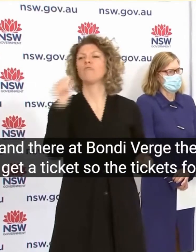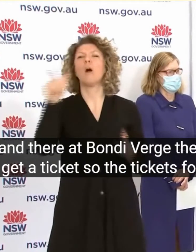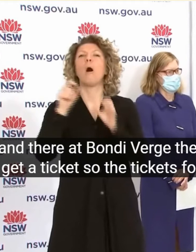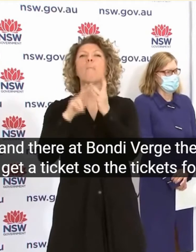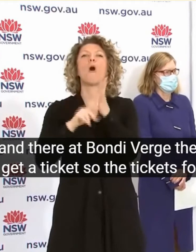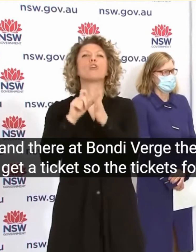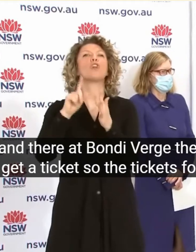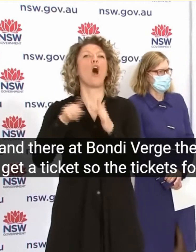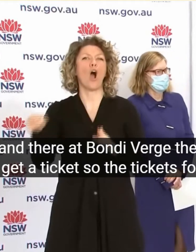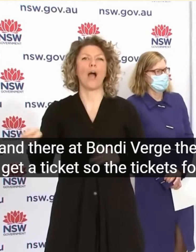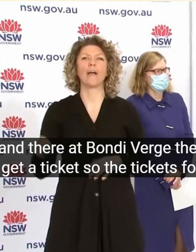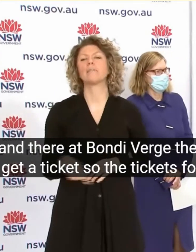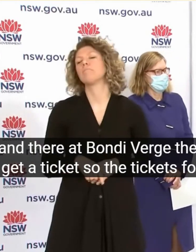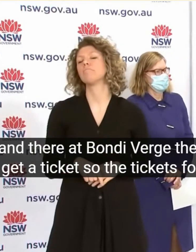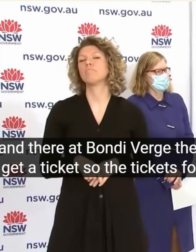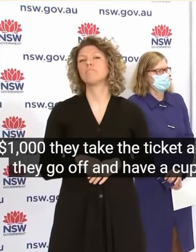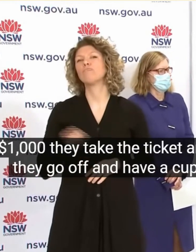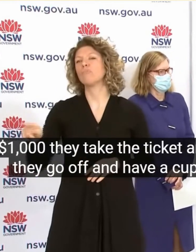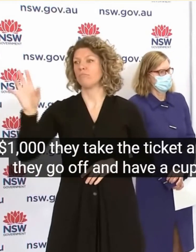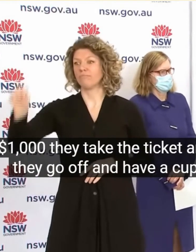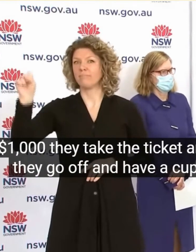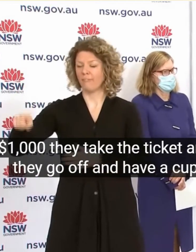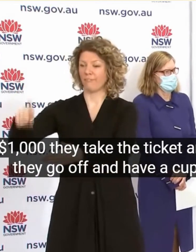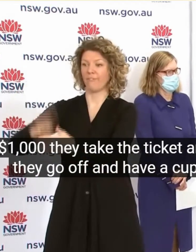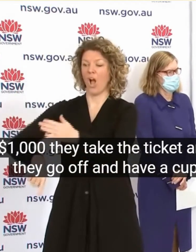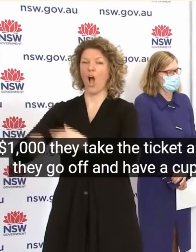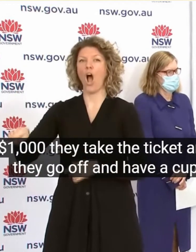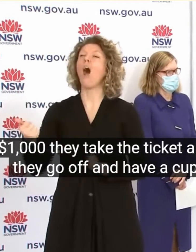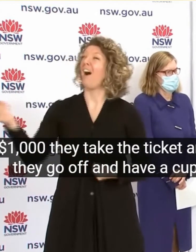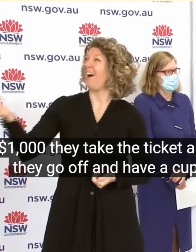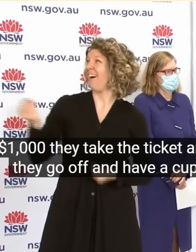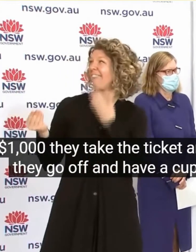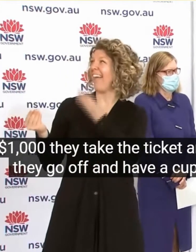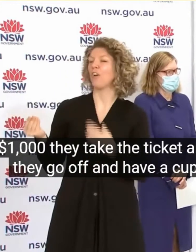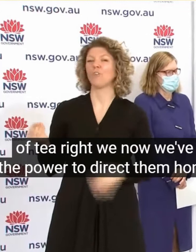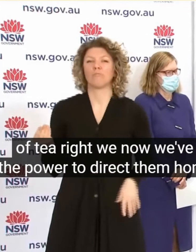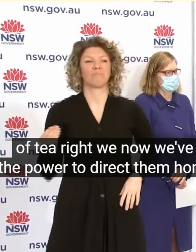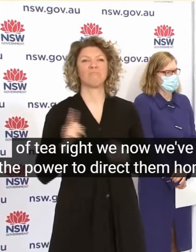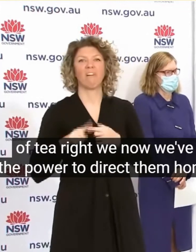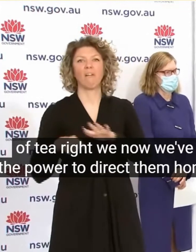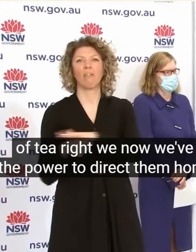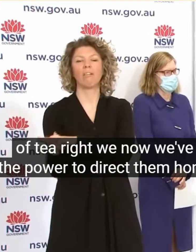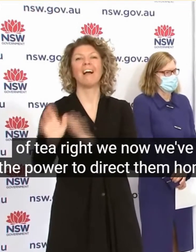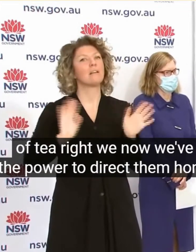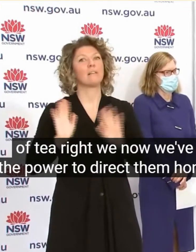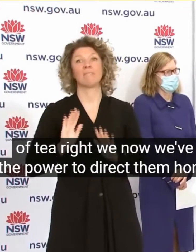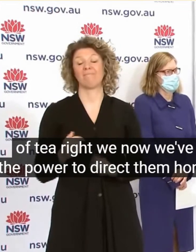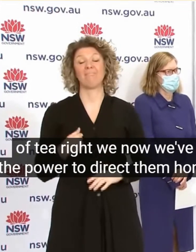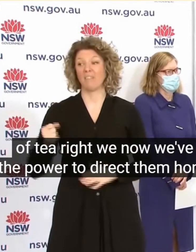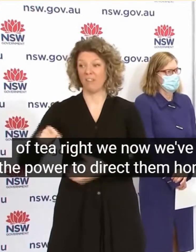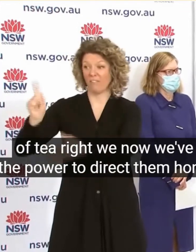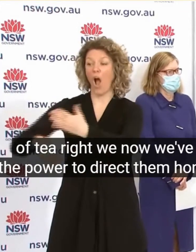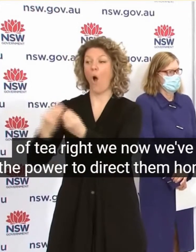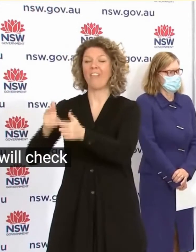Ticket Then They Go Off And Have A Cup Of Two Right Where Now We've Got The Power To Direct Them Home We Will Check Them Whether They Go